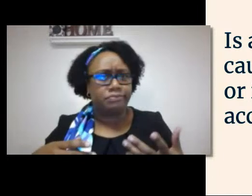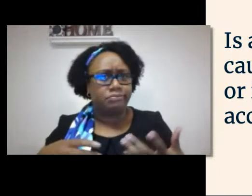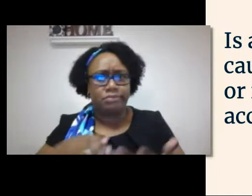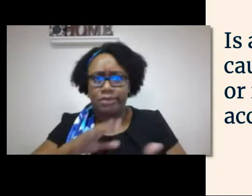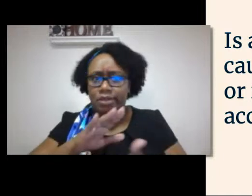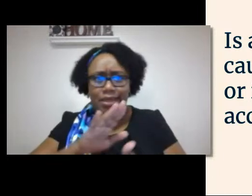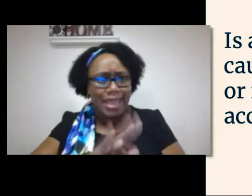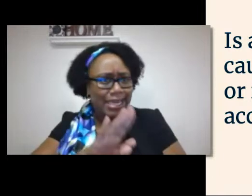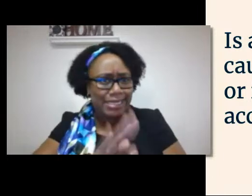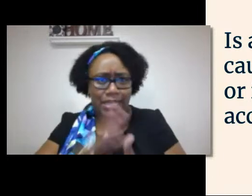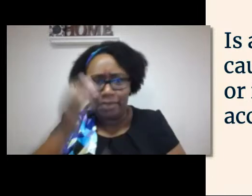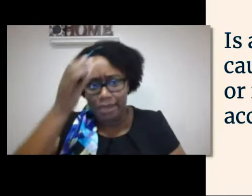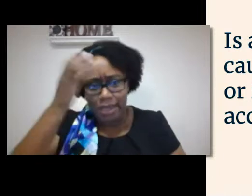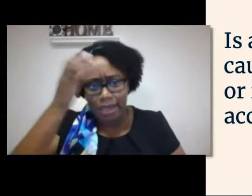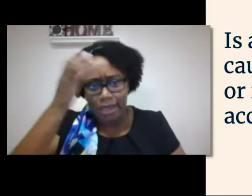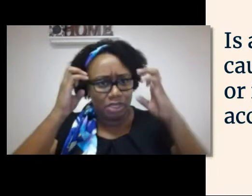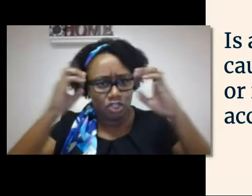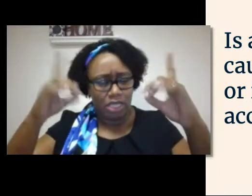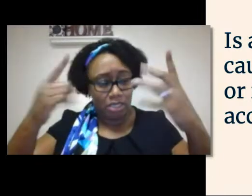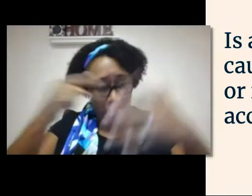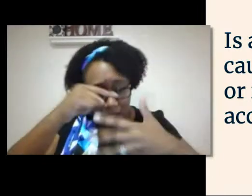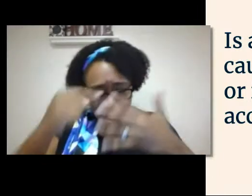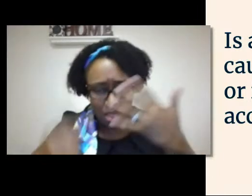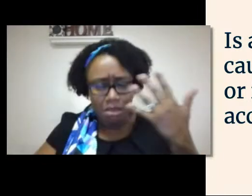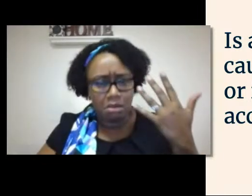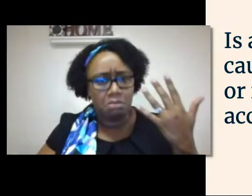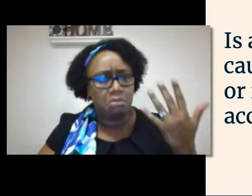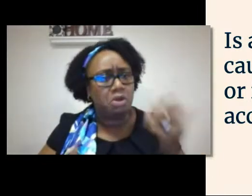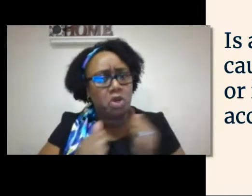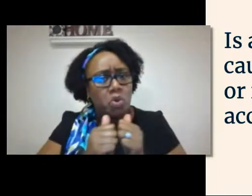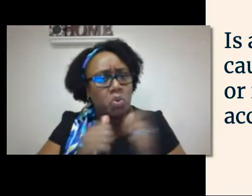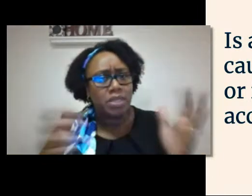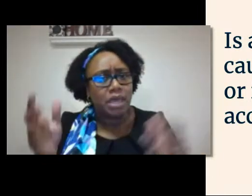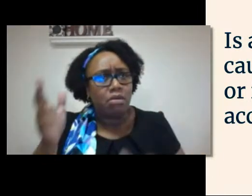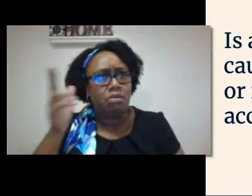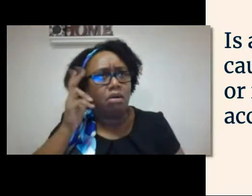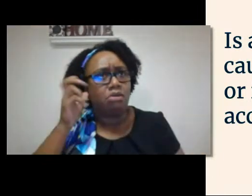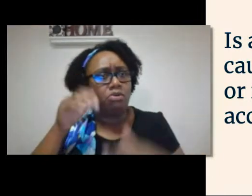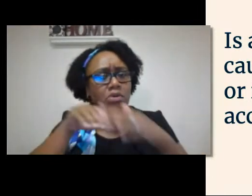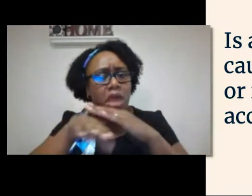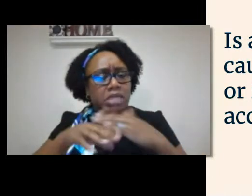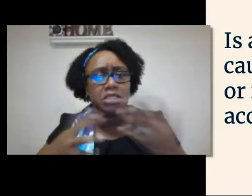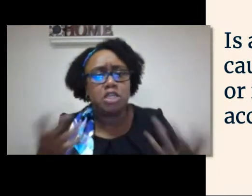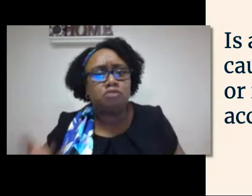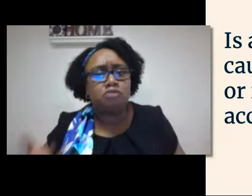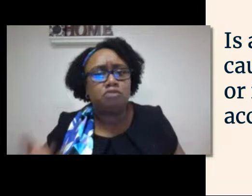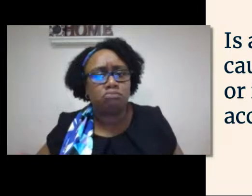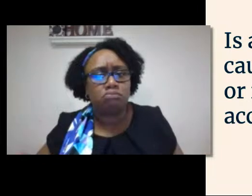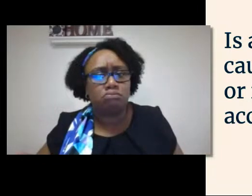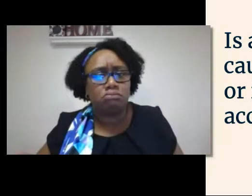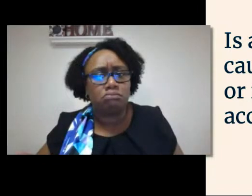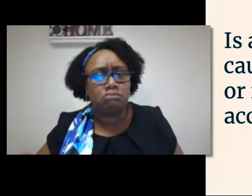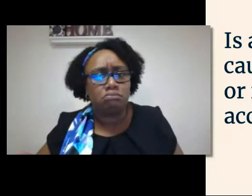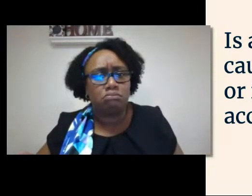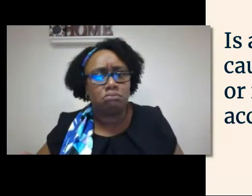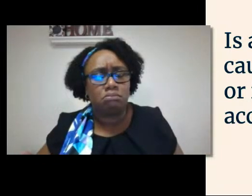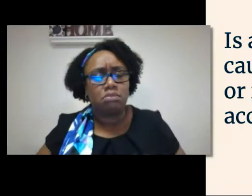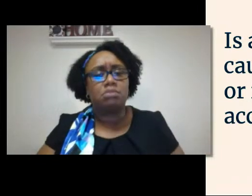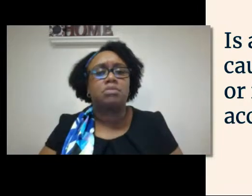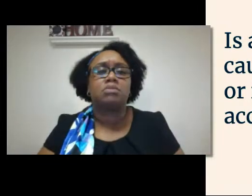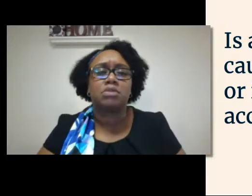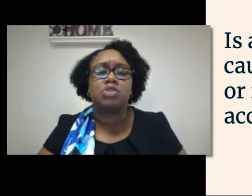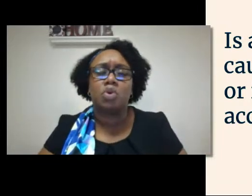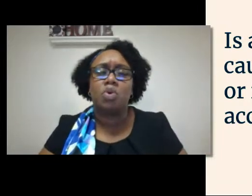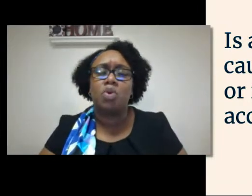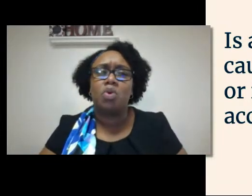access to auditory speech. Yet they pick up concepts, they have their own language, without any